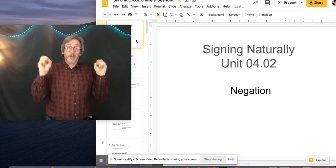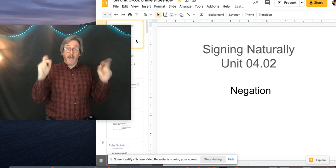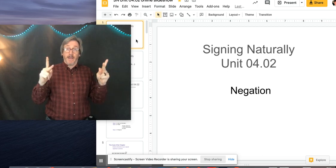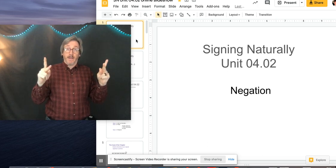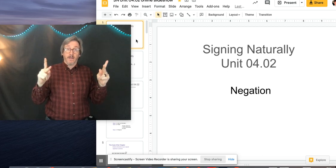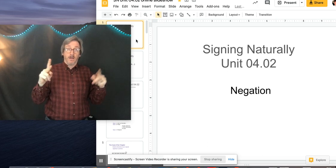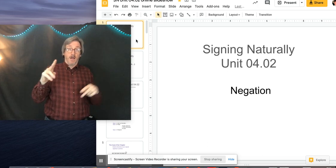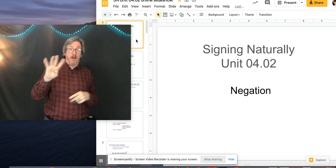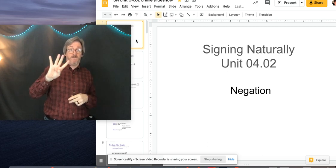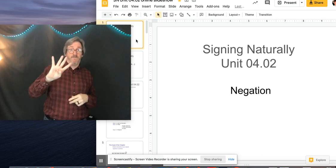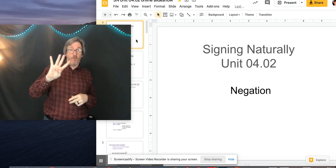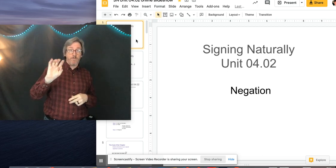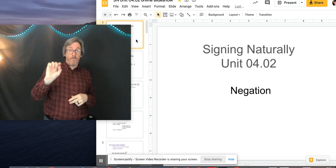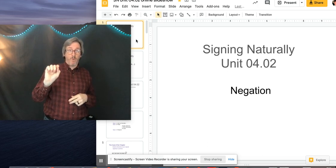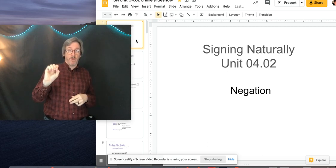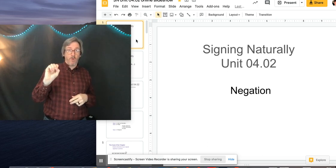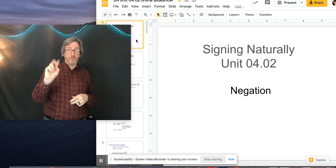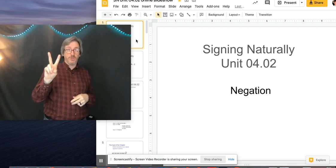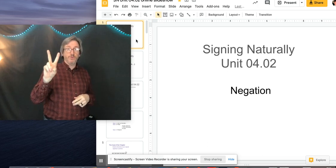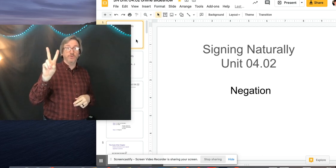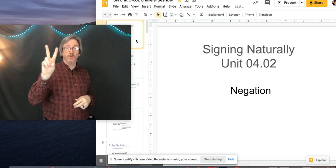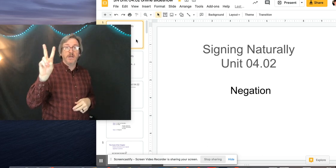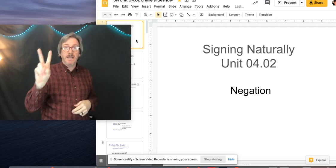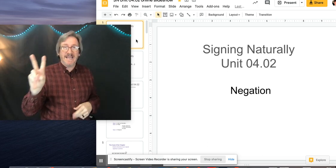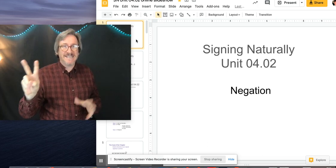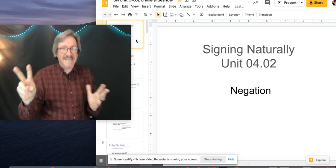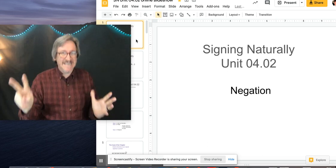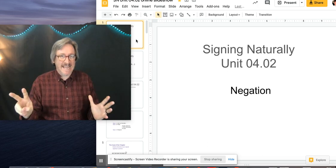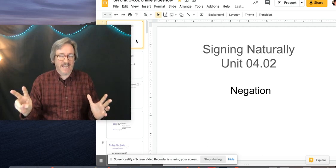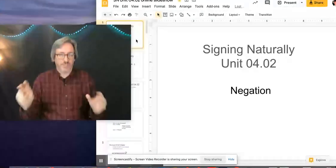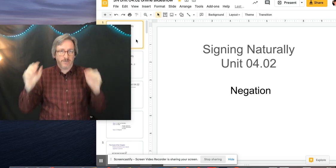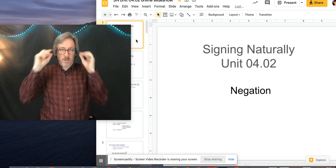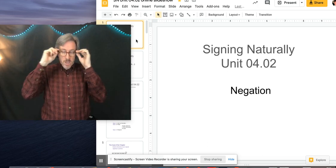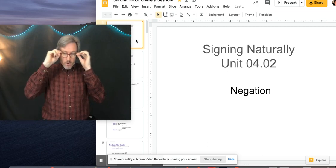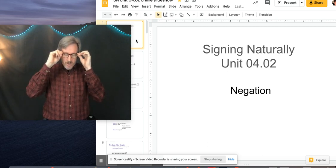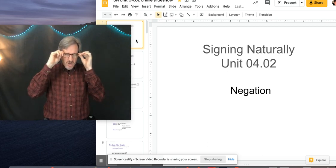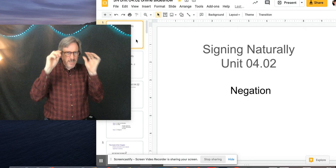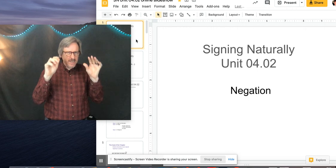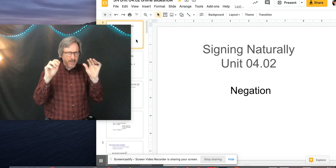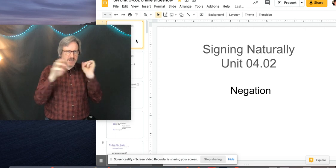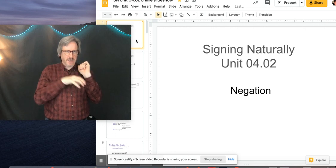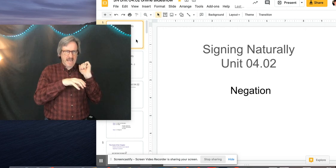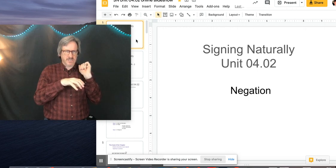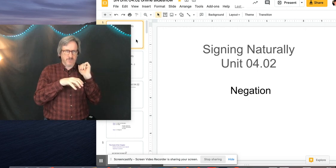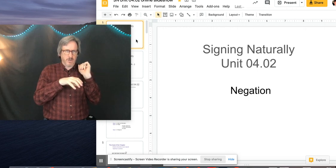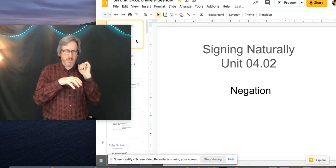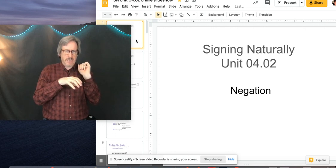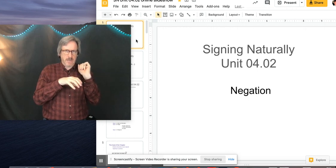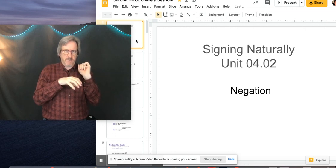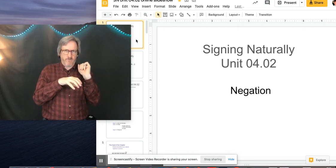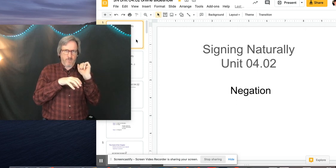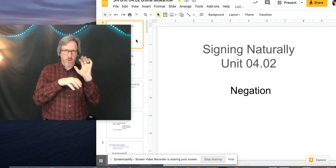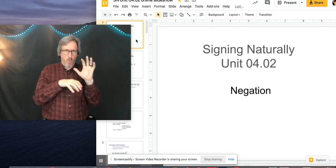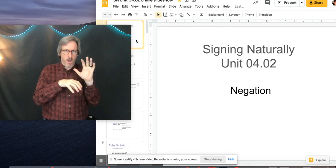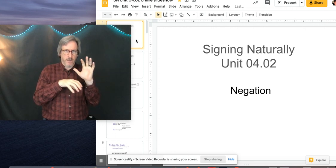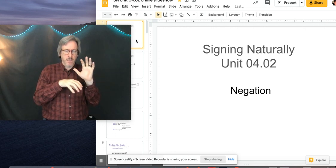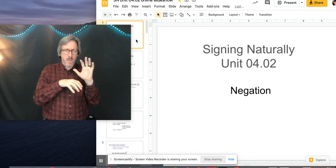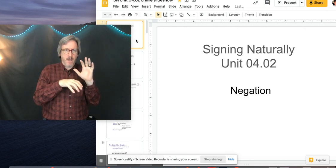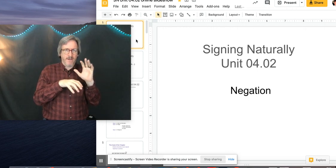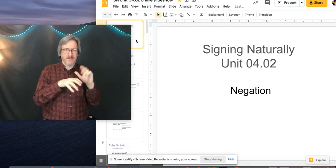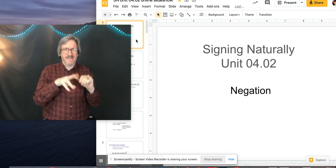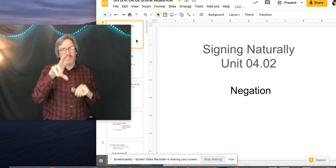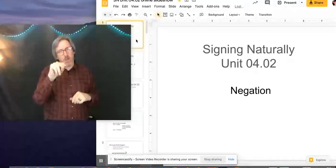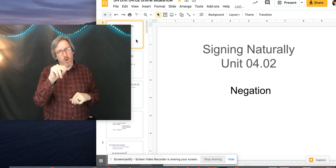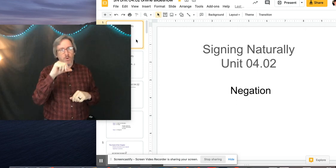Okay. 4.02 is negation. We talked a little bit in the last one, in 4.1,